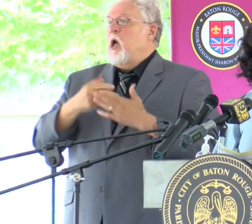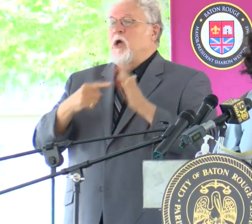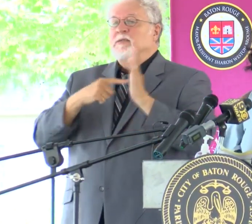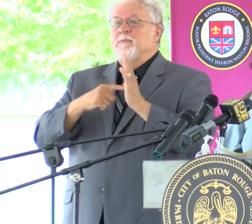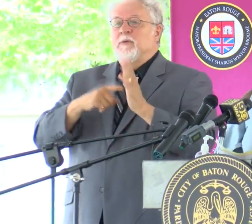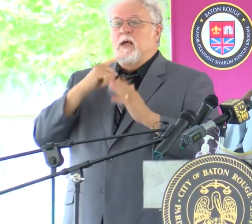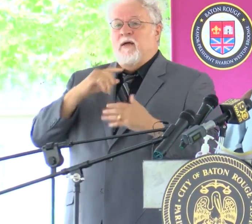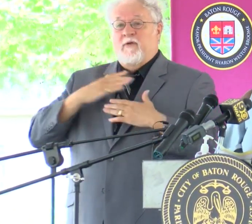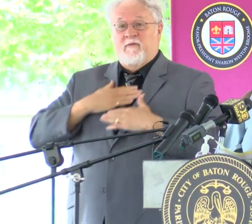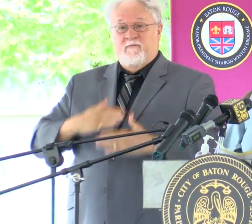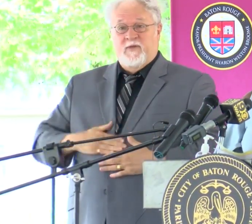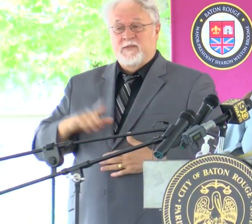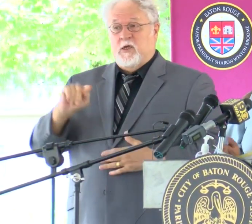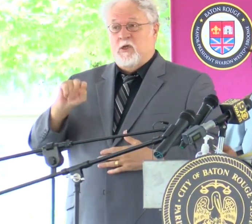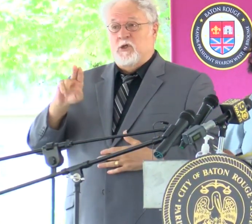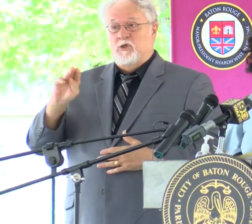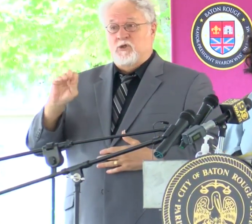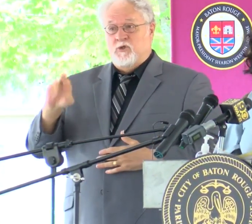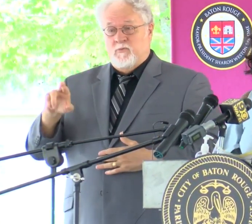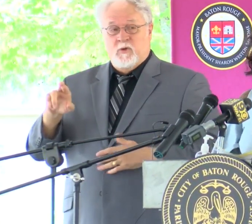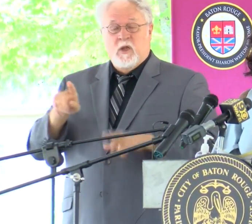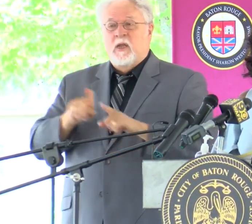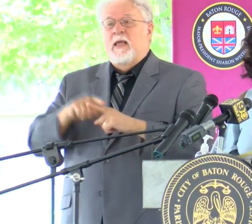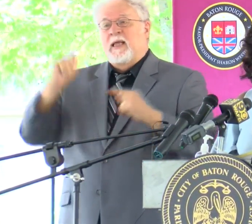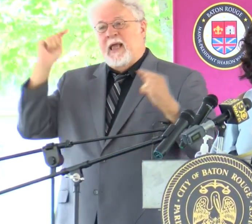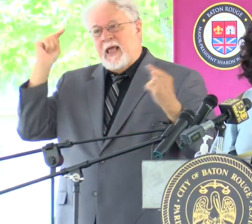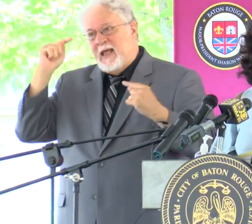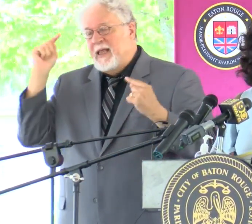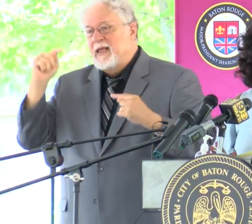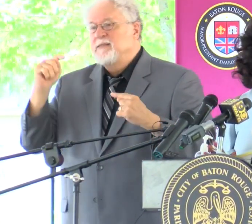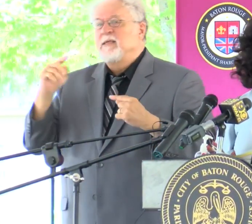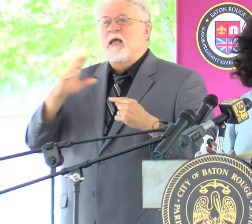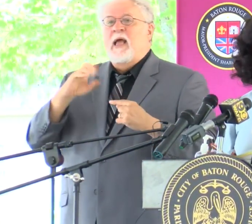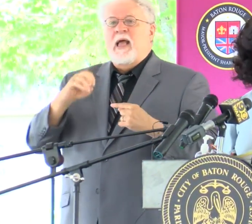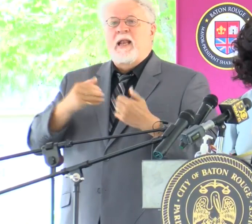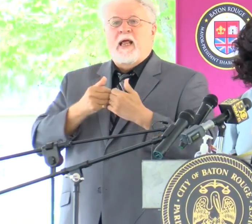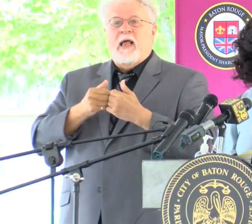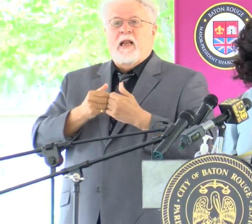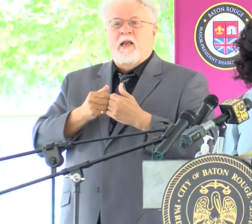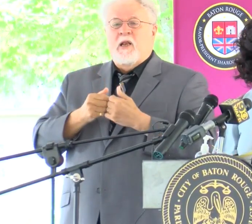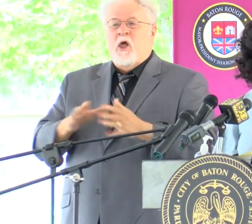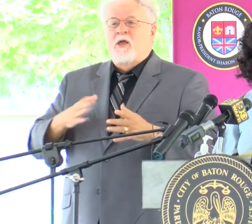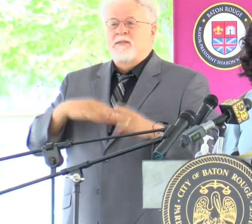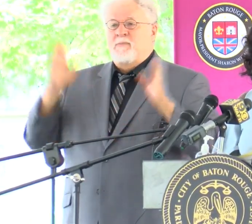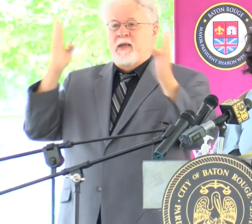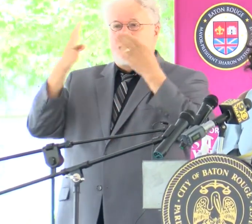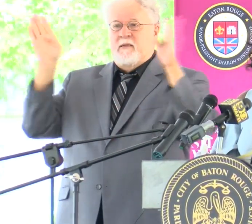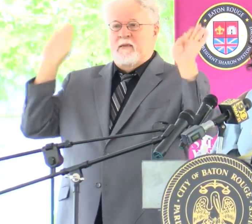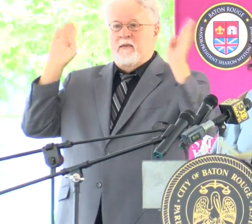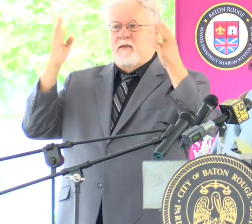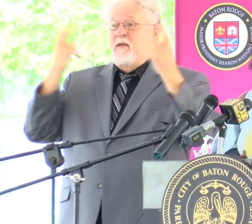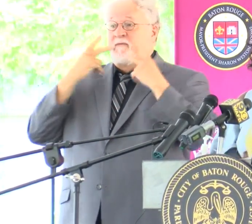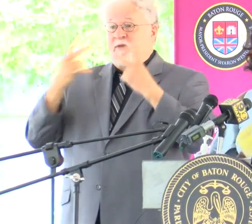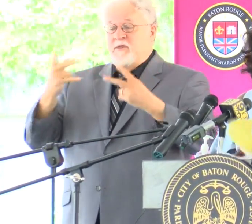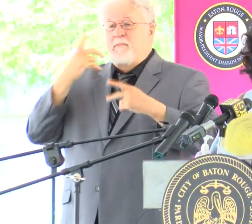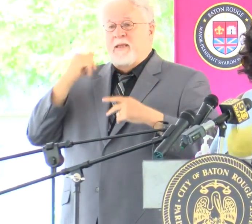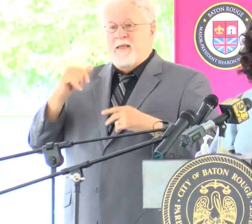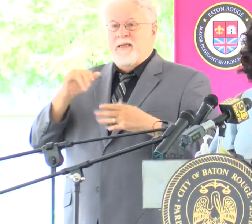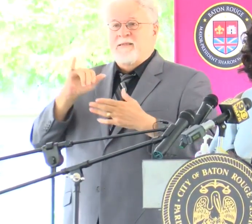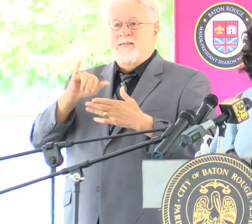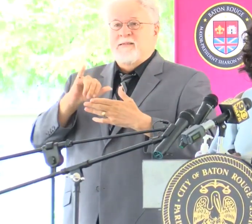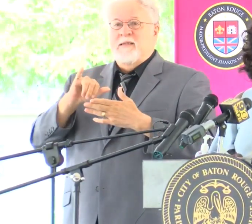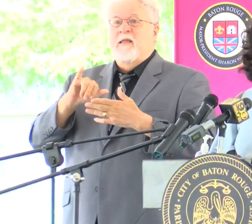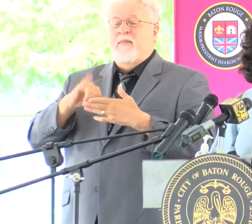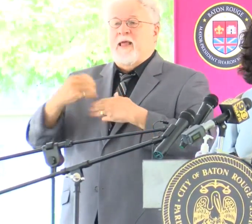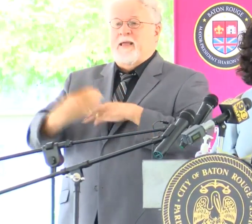of a physical tumor like severe headaches, and I lost my peripheral vision because the condition can